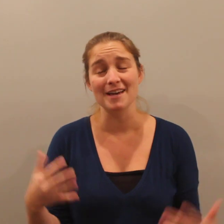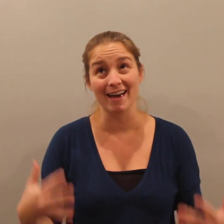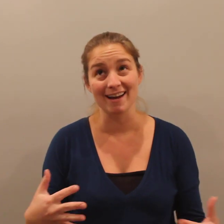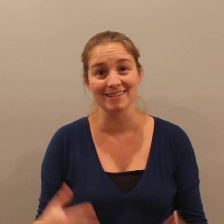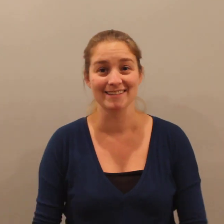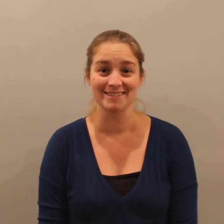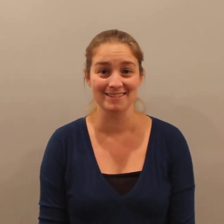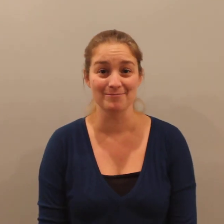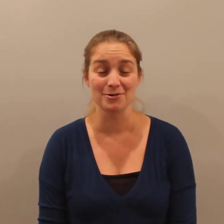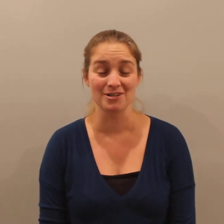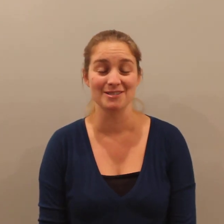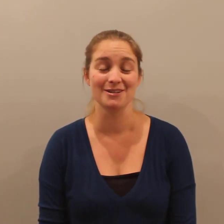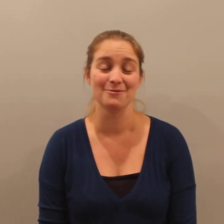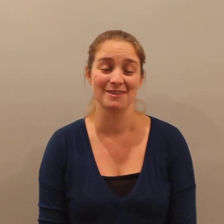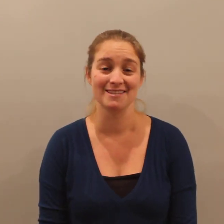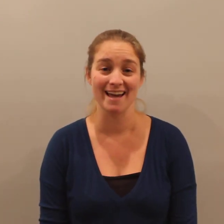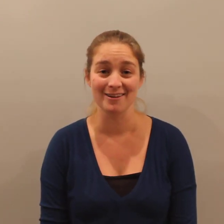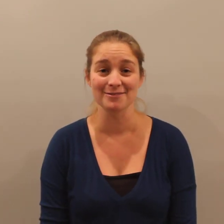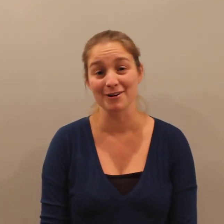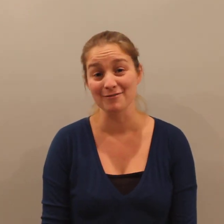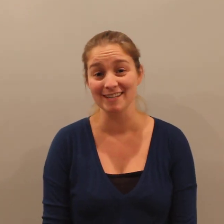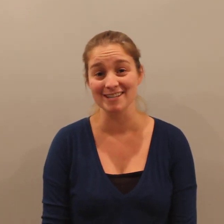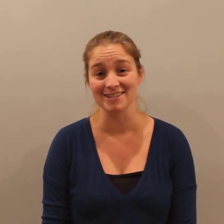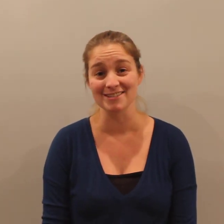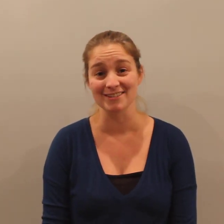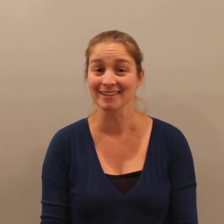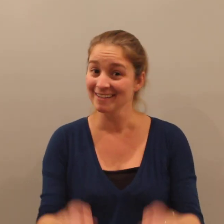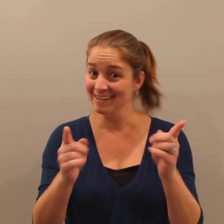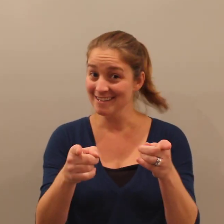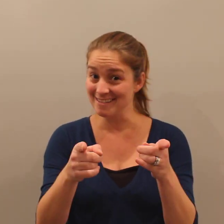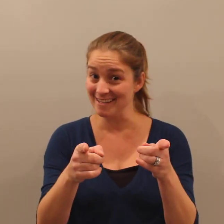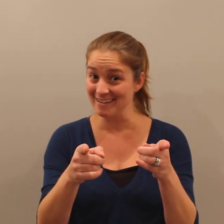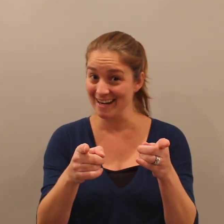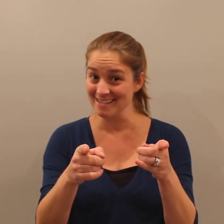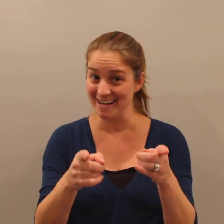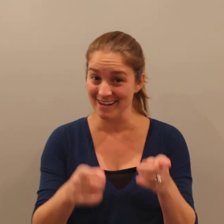excellent motions to go with the sounds for our foundation's drill. See you next time!